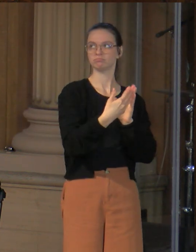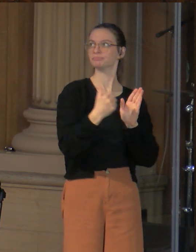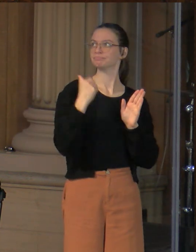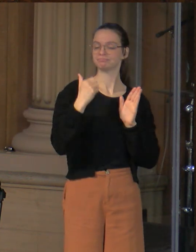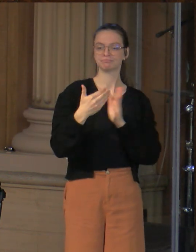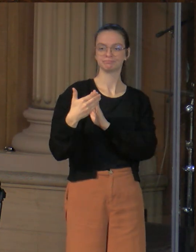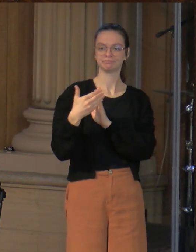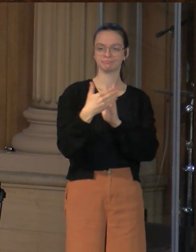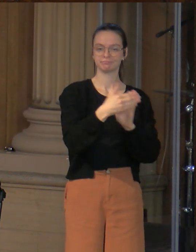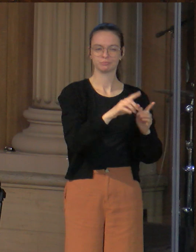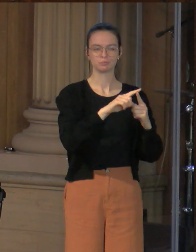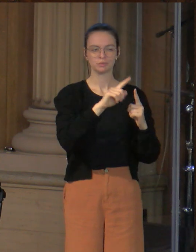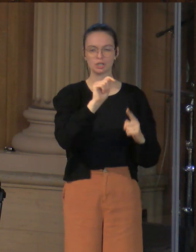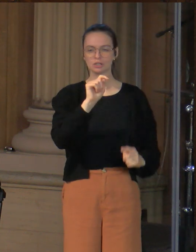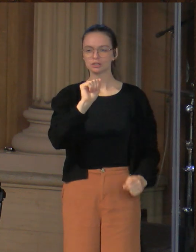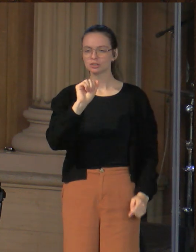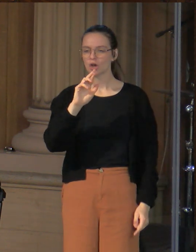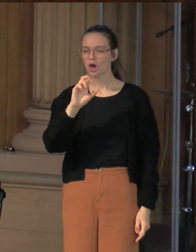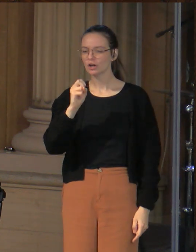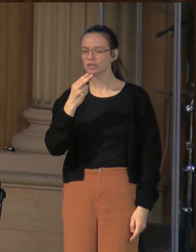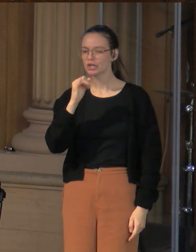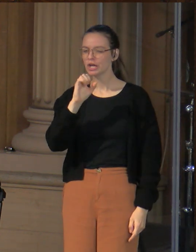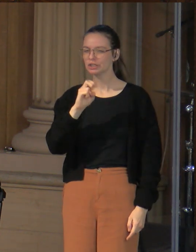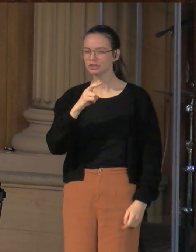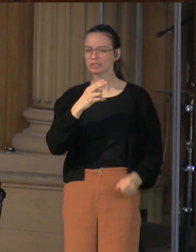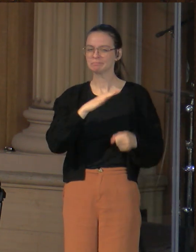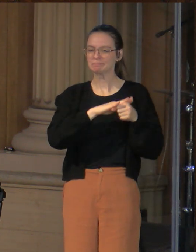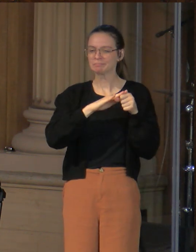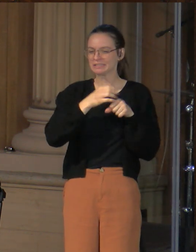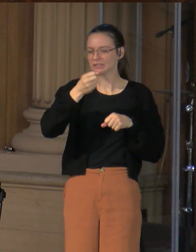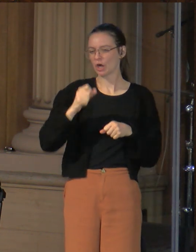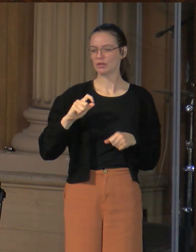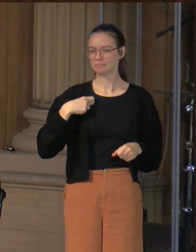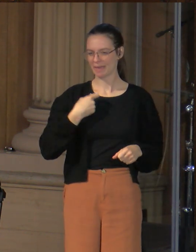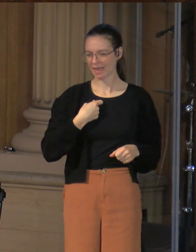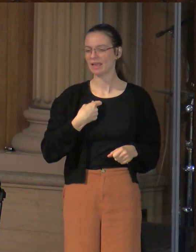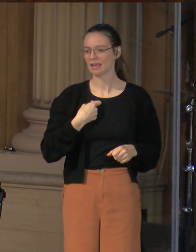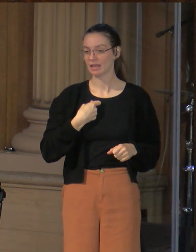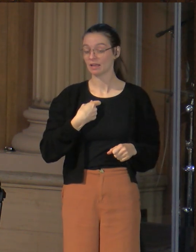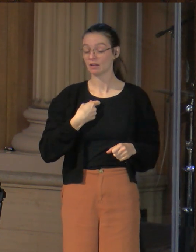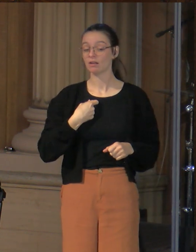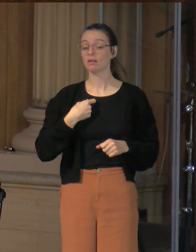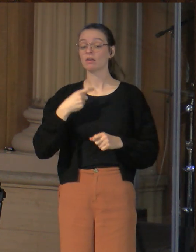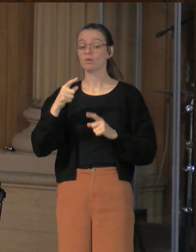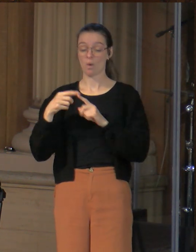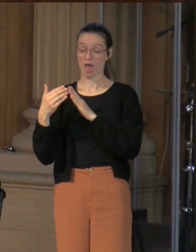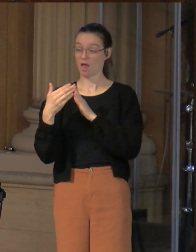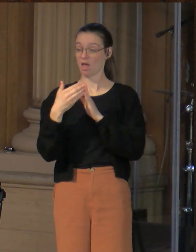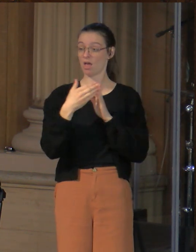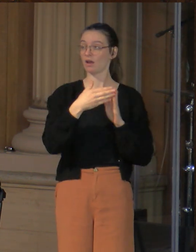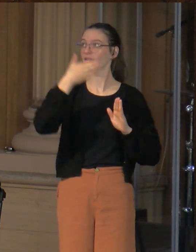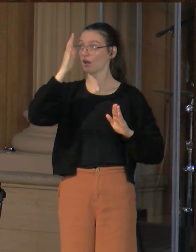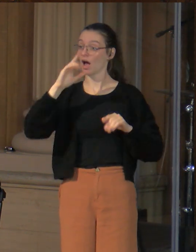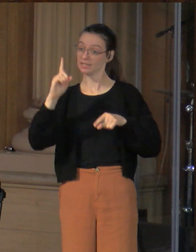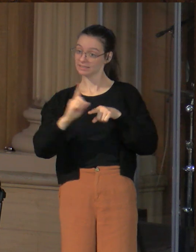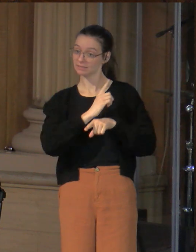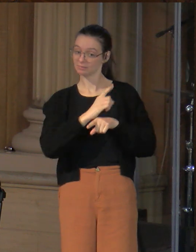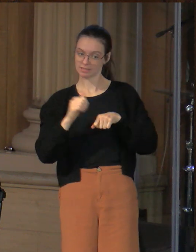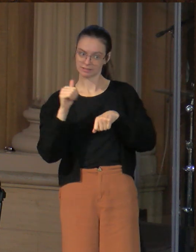Tarshish, possibly in southern Spain. And as he goes, God disciplines Jonah, he sends storms, and then the sailors throw Jonah